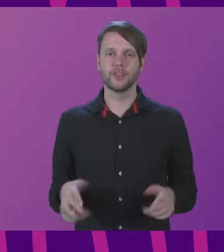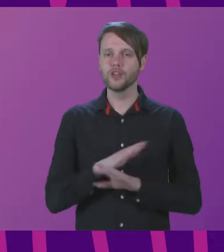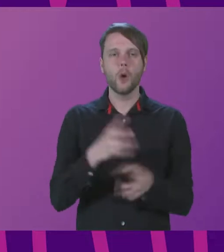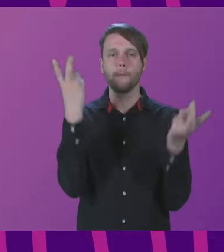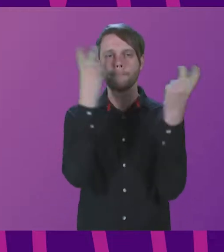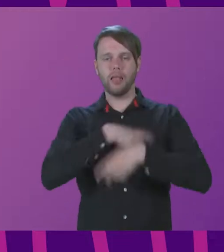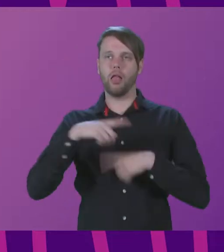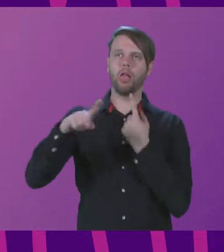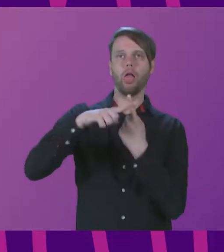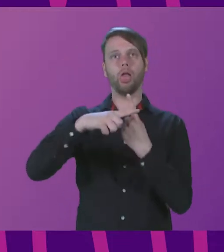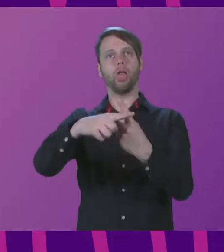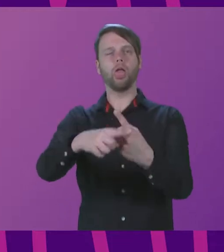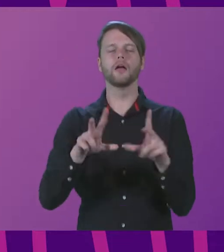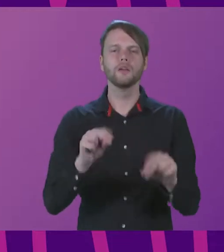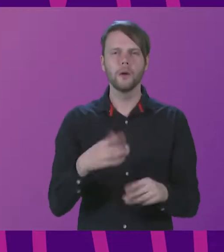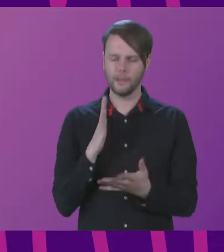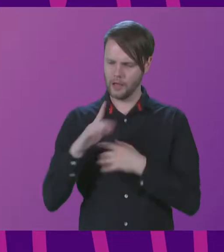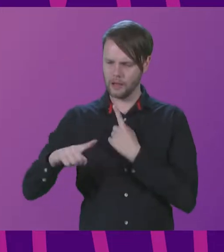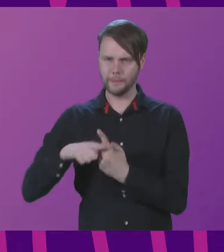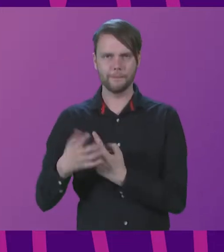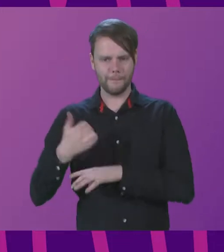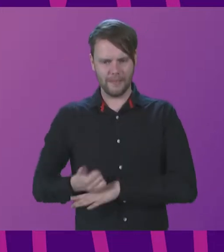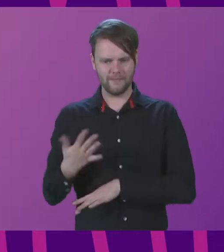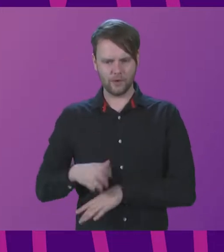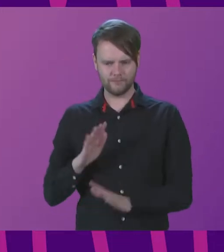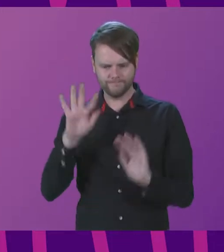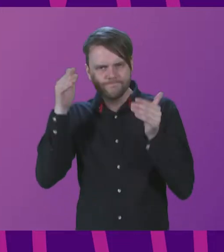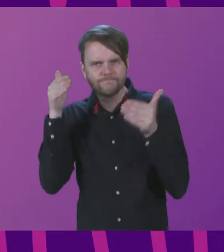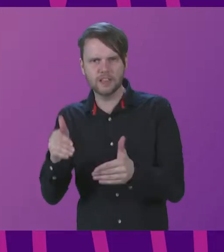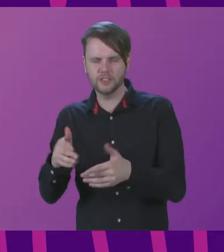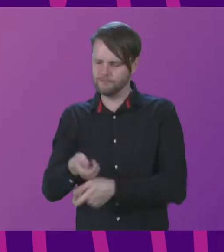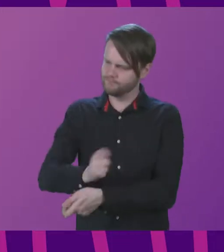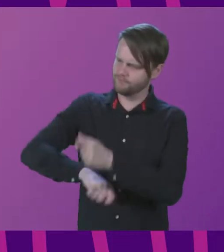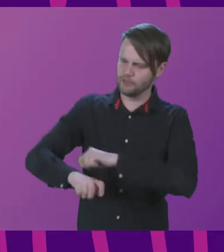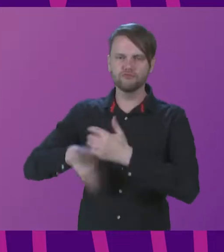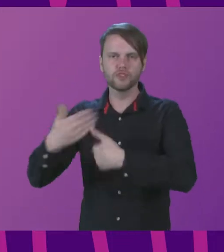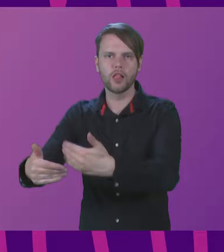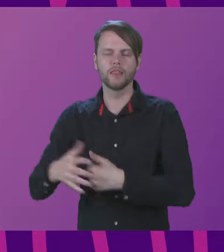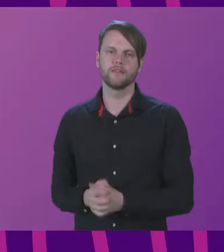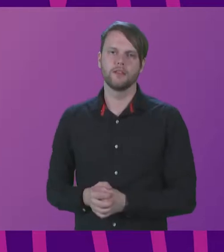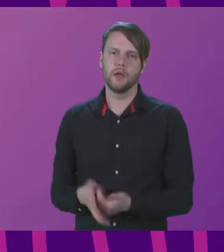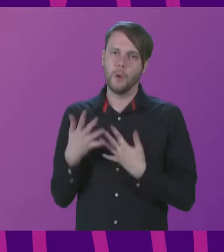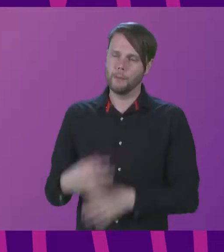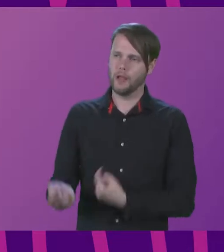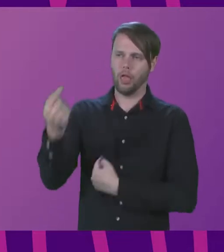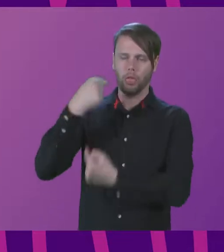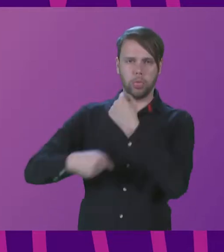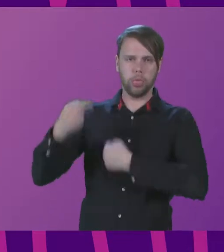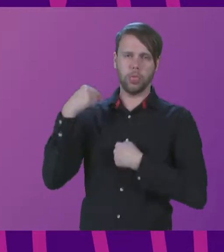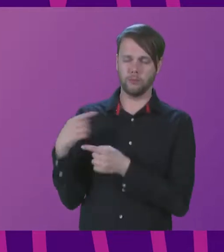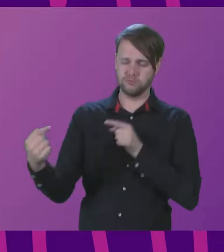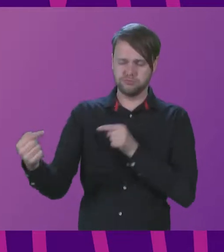optimism, but optimism founded in determination and resolve. Yes, we've been tested and sometimes